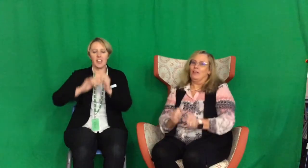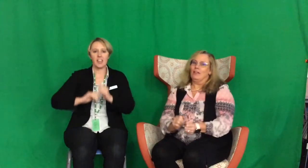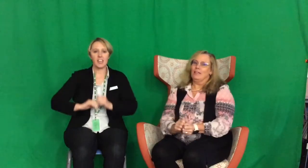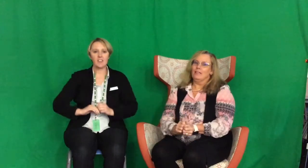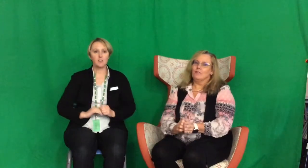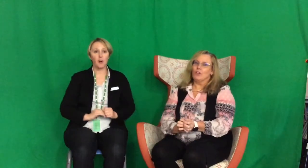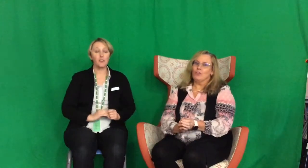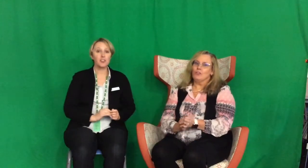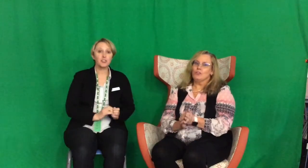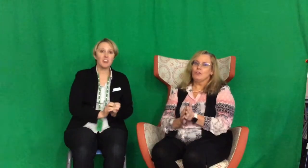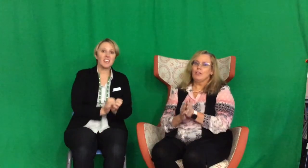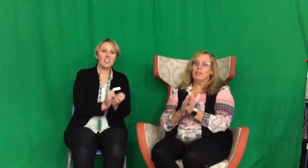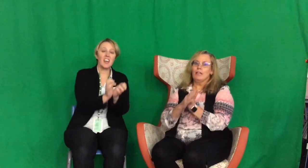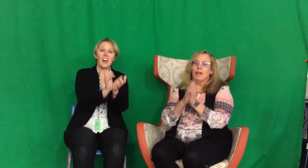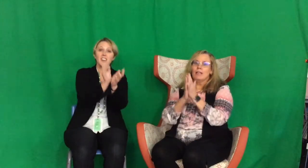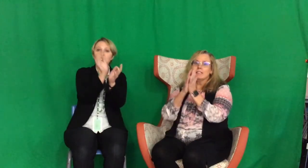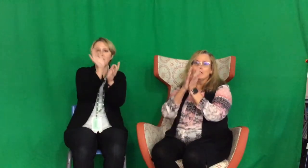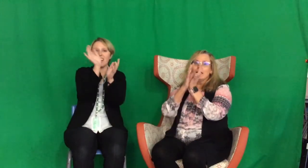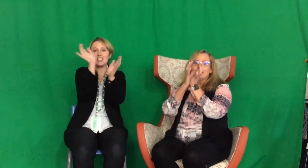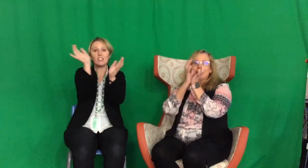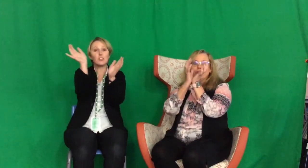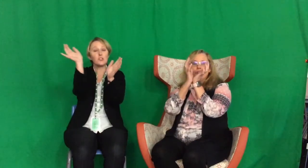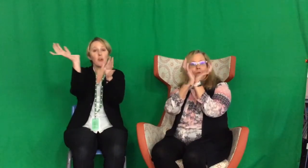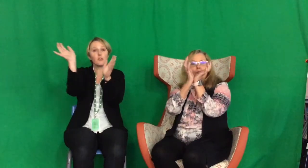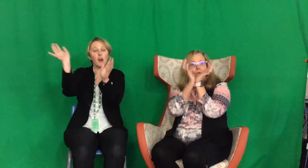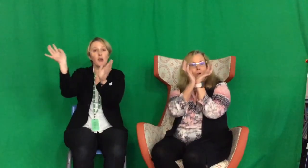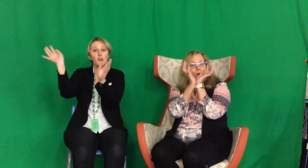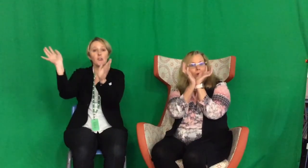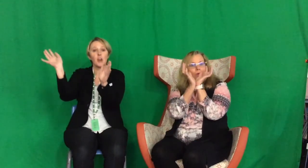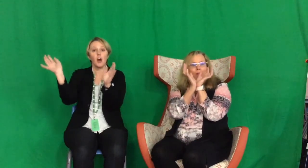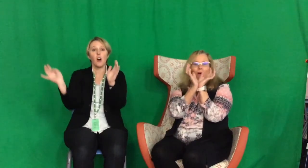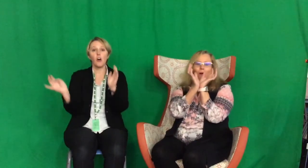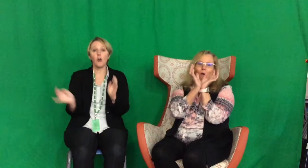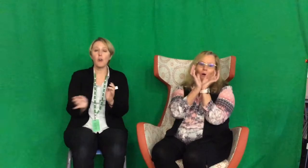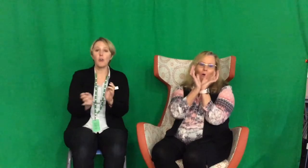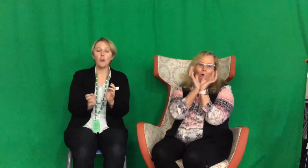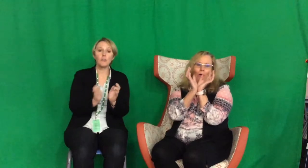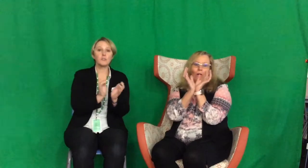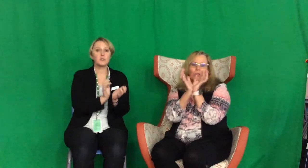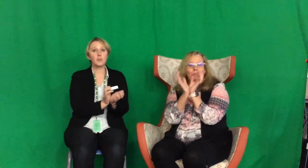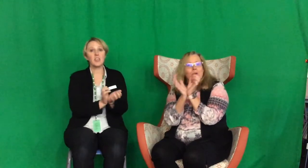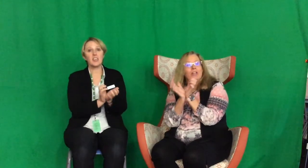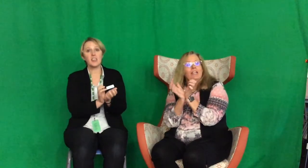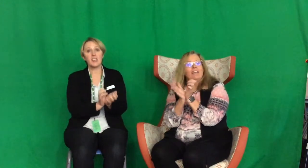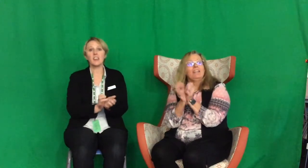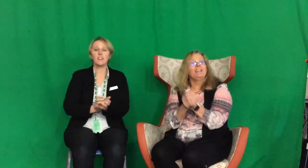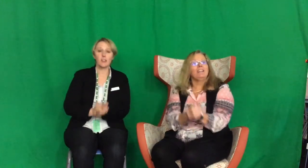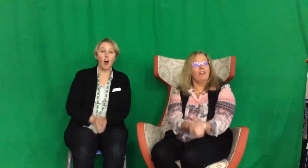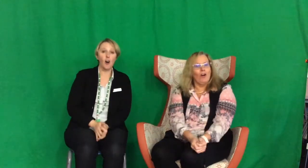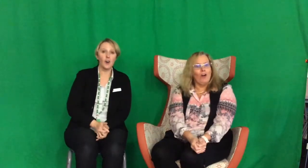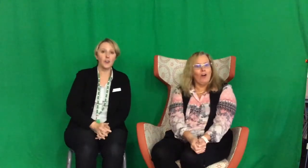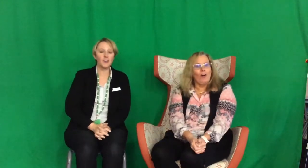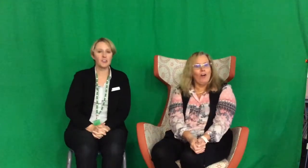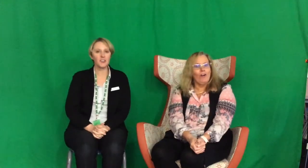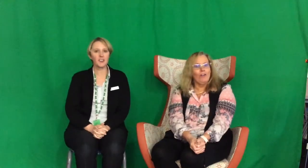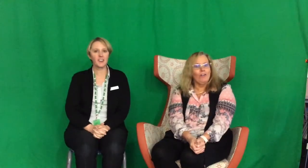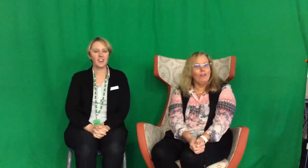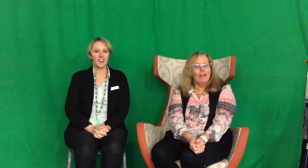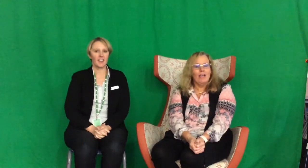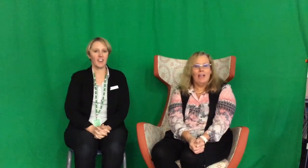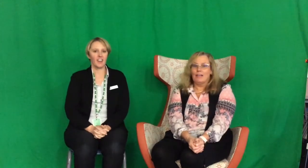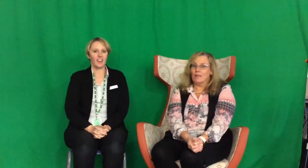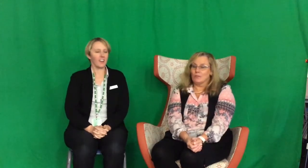The leaves on the tree are starting to grow, all spring long.